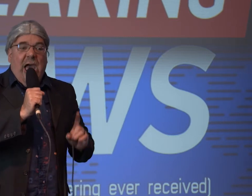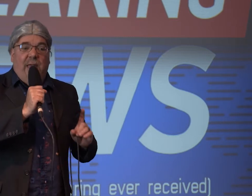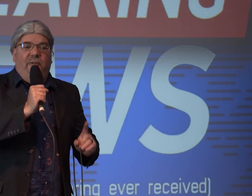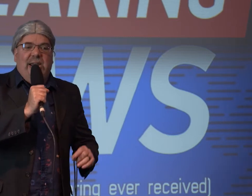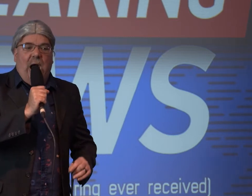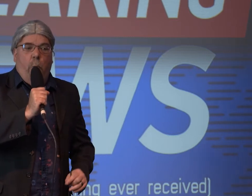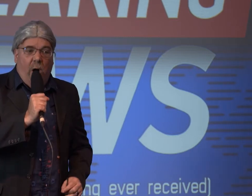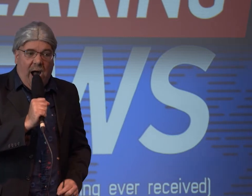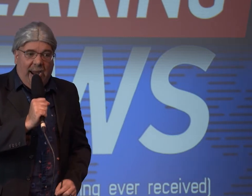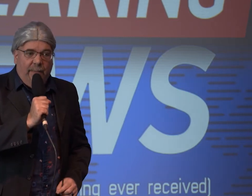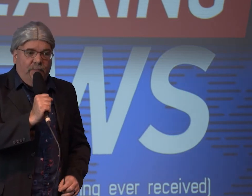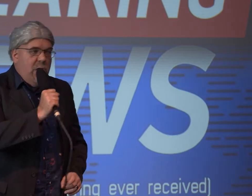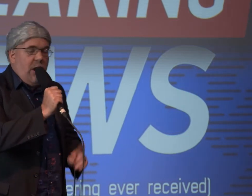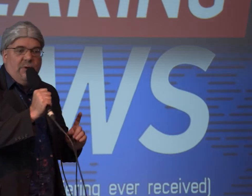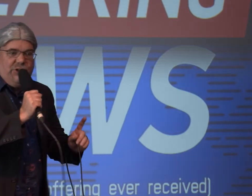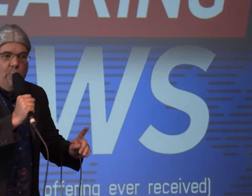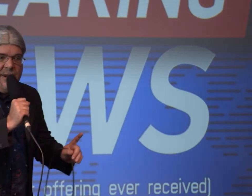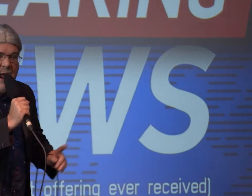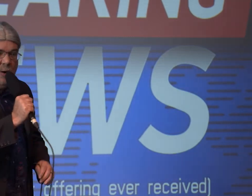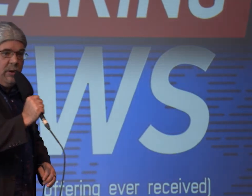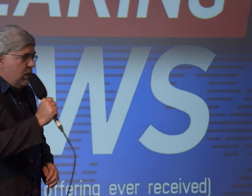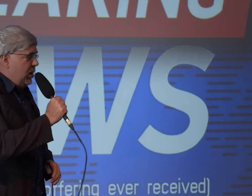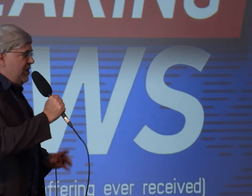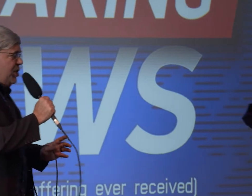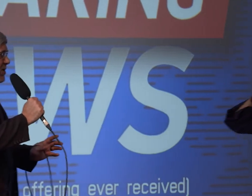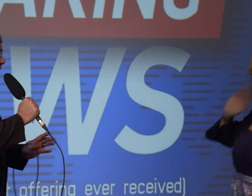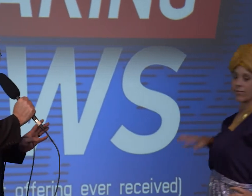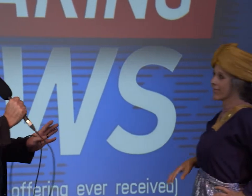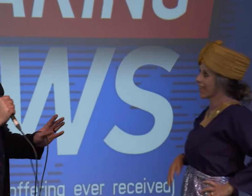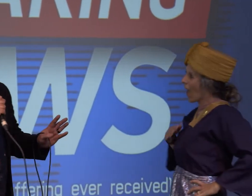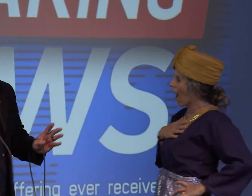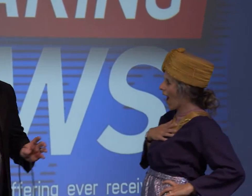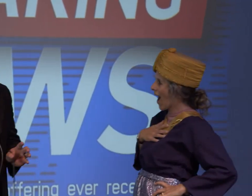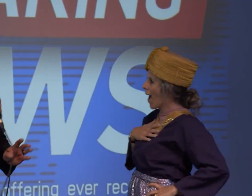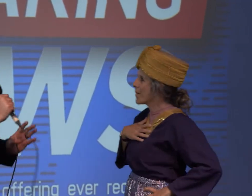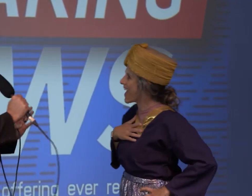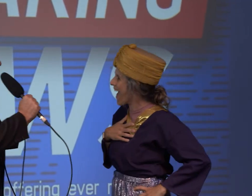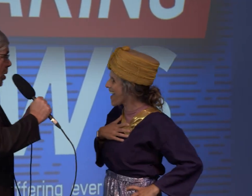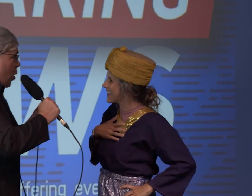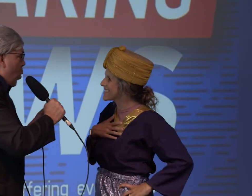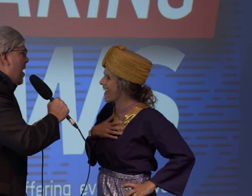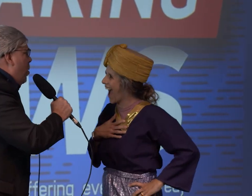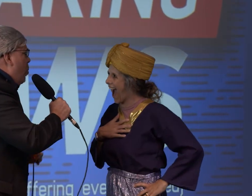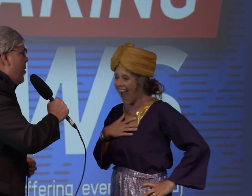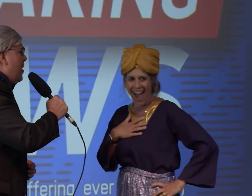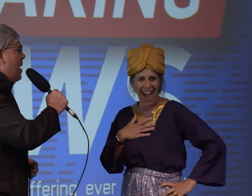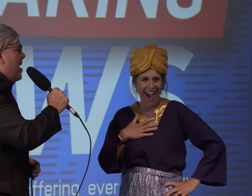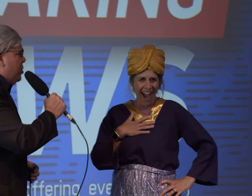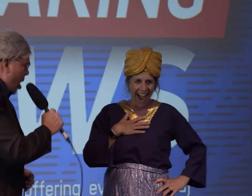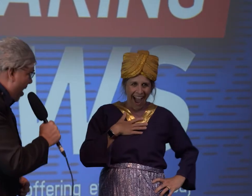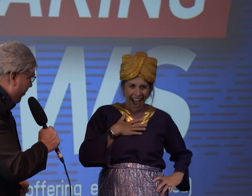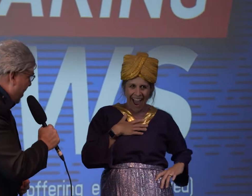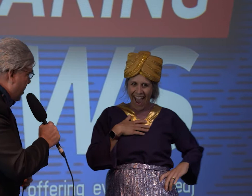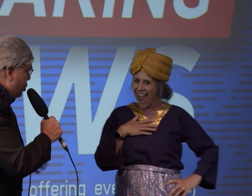church and find out why here comes someone now excuse me miss miss we were wondering